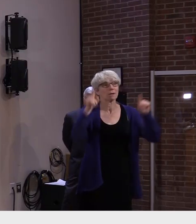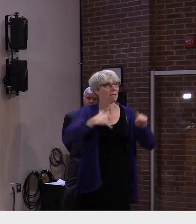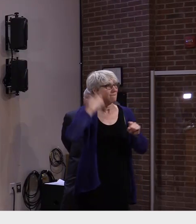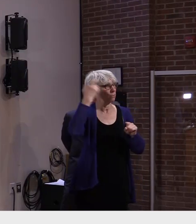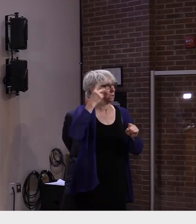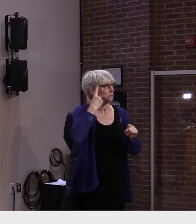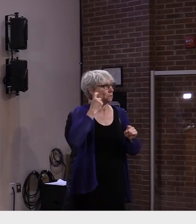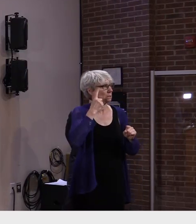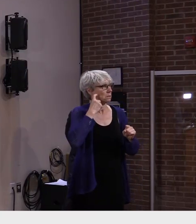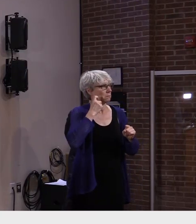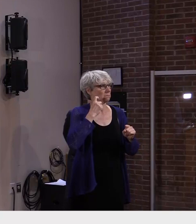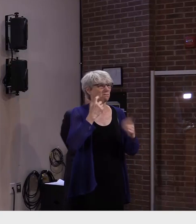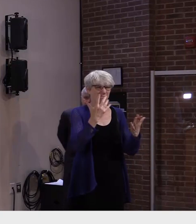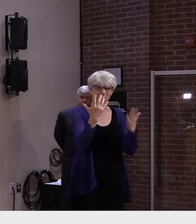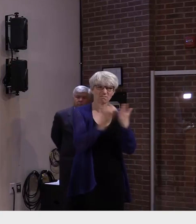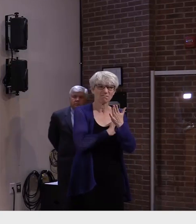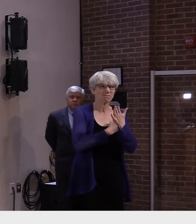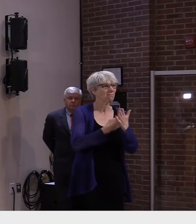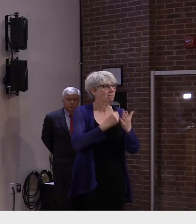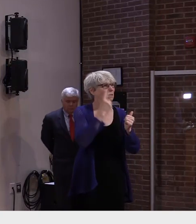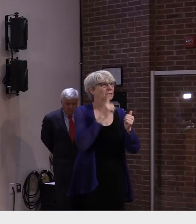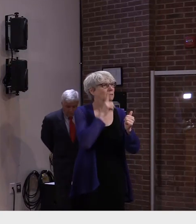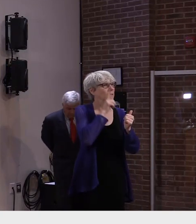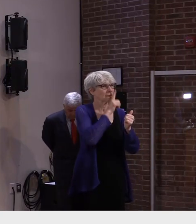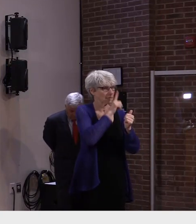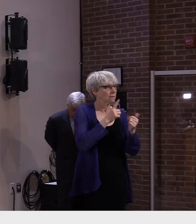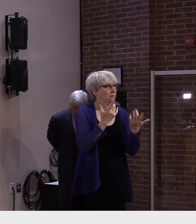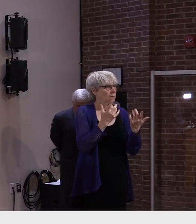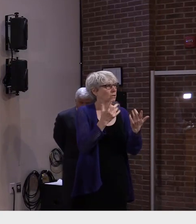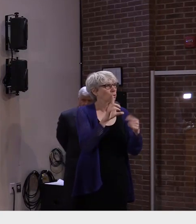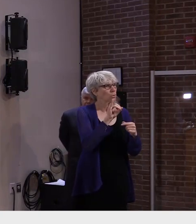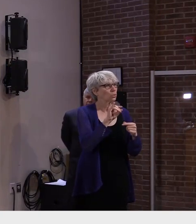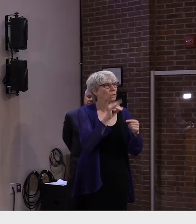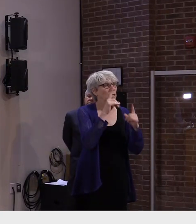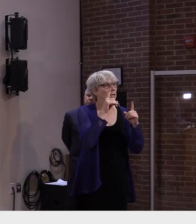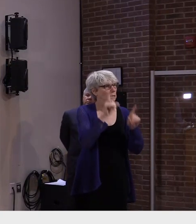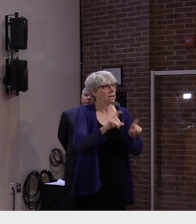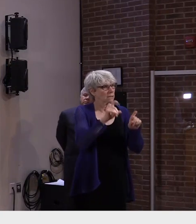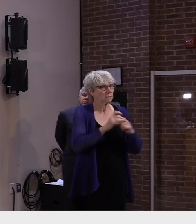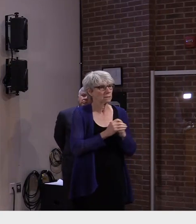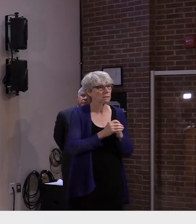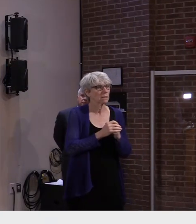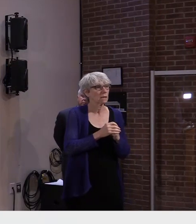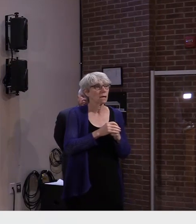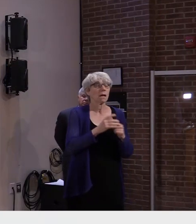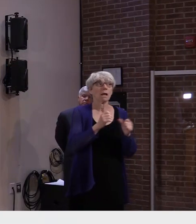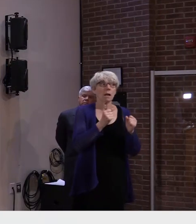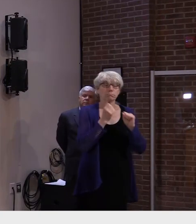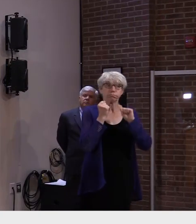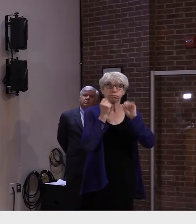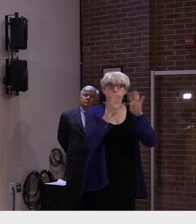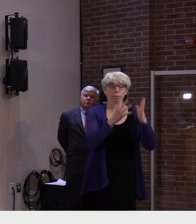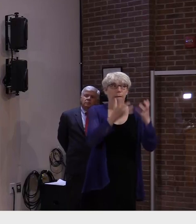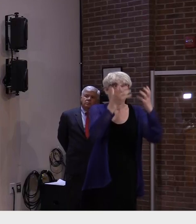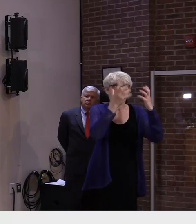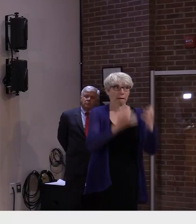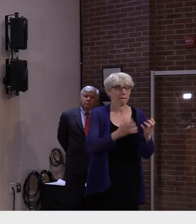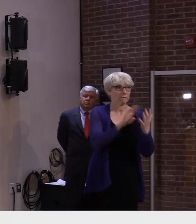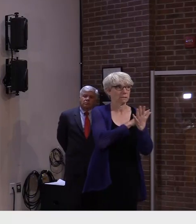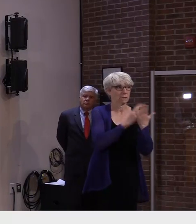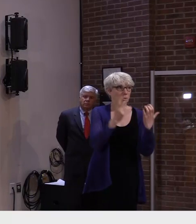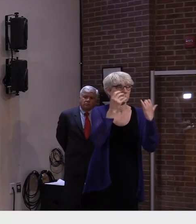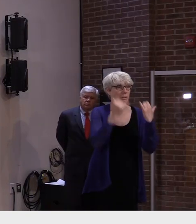higher right now, so it's best to make an appointment if you can. Visit HealthVermont.gov slash testing.